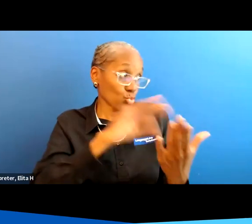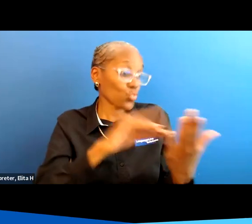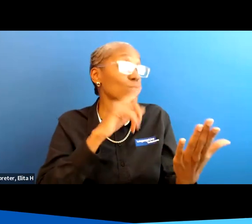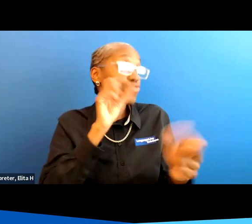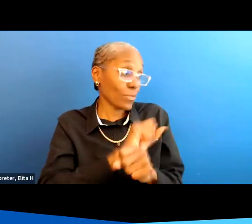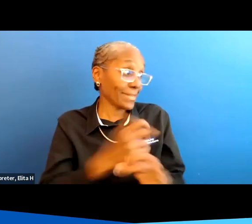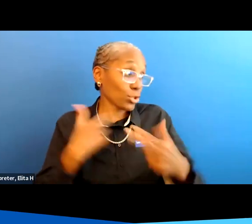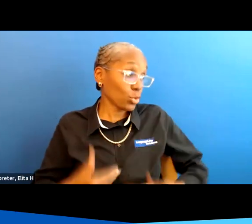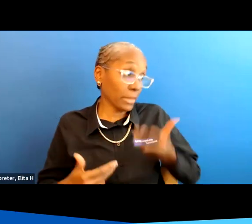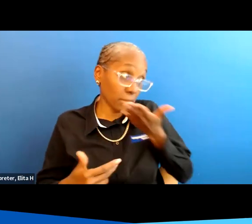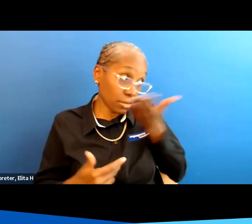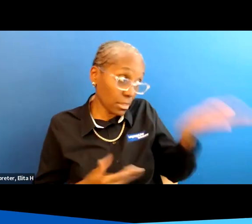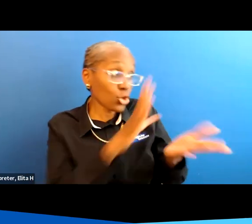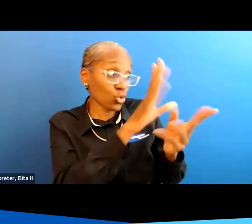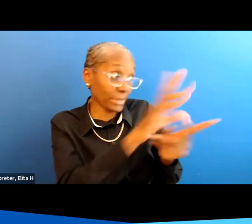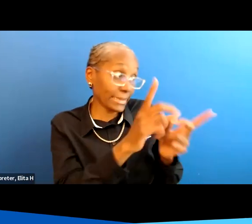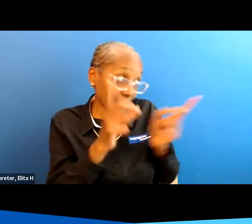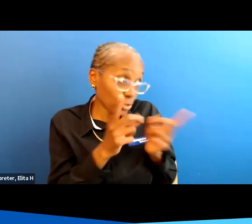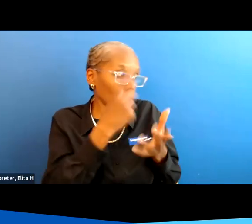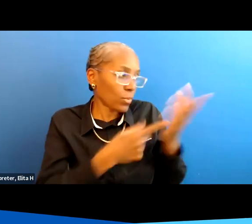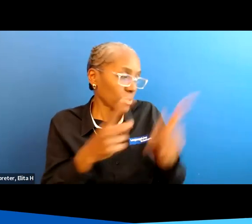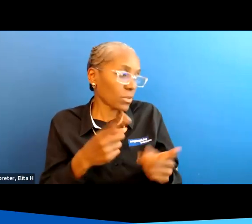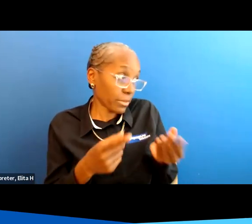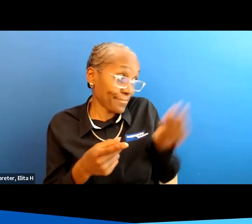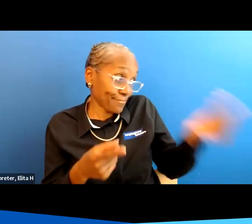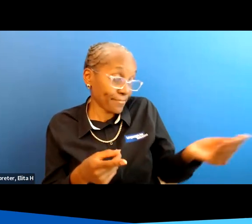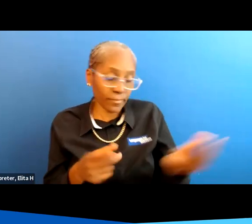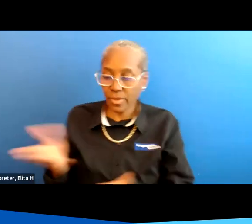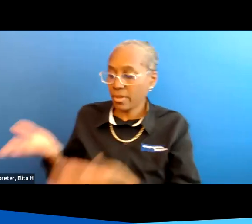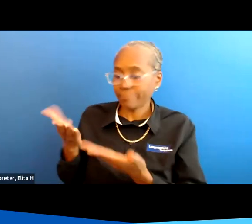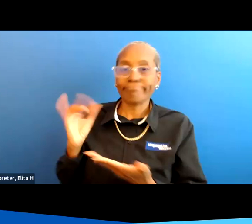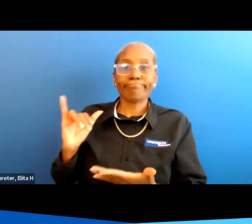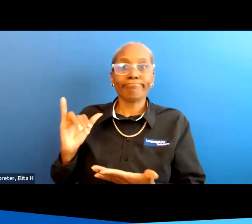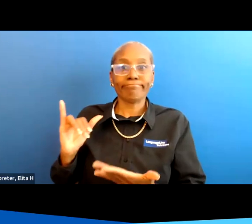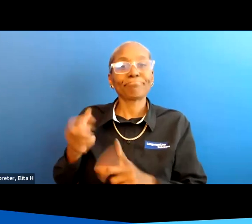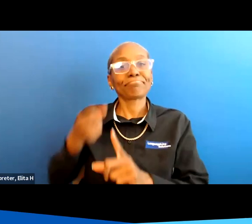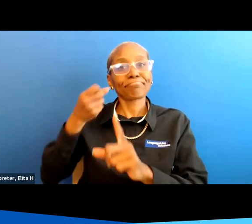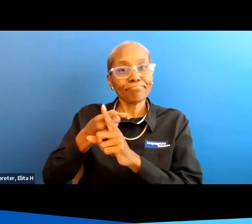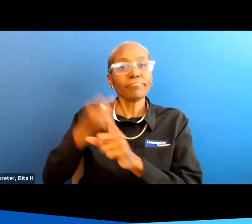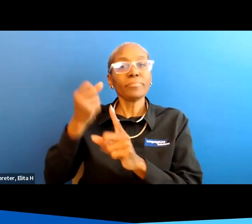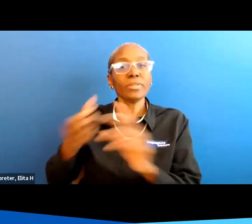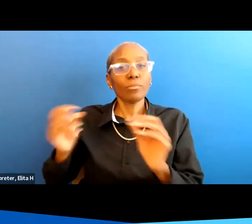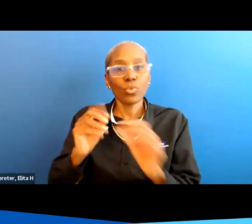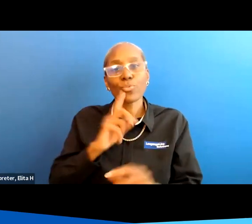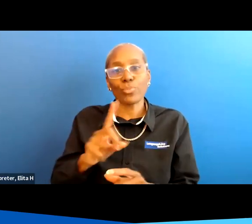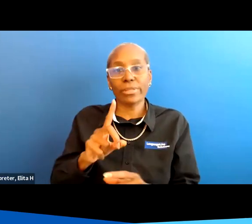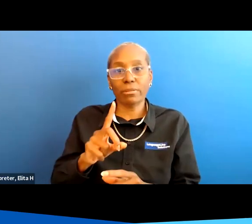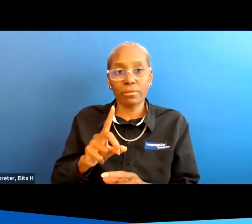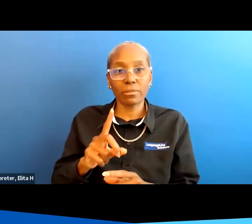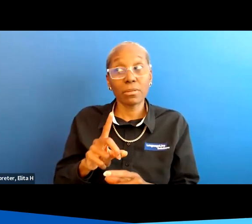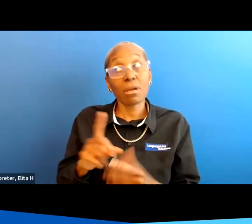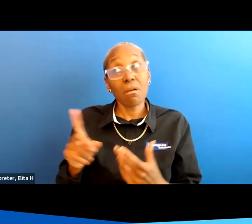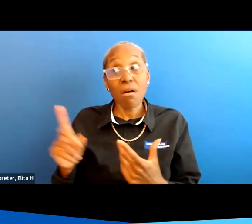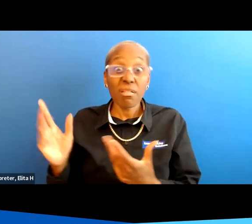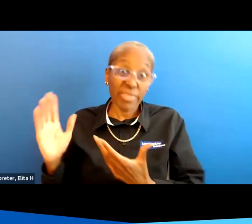human being in your district of what's going on and it makes it so much more real and they will